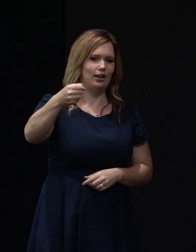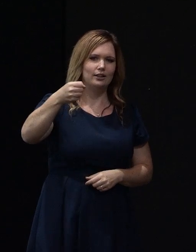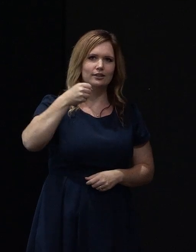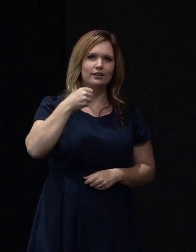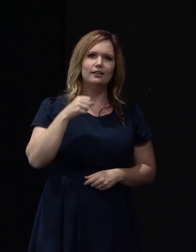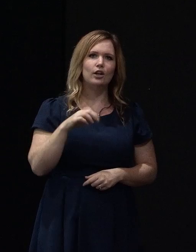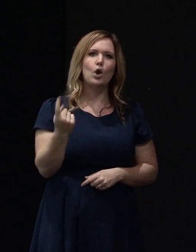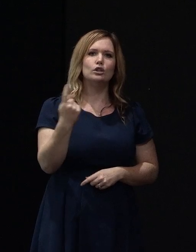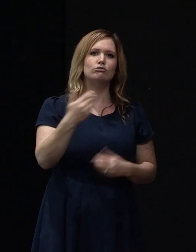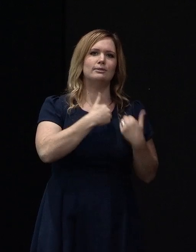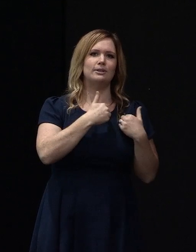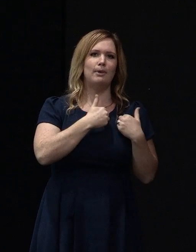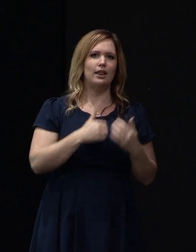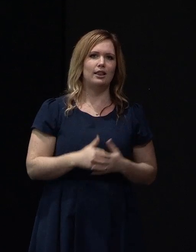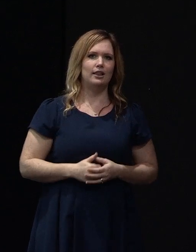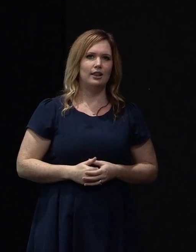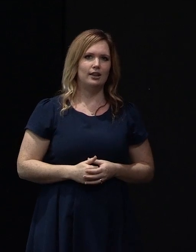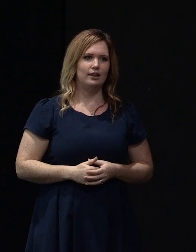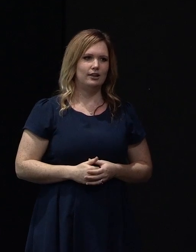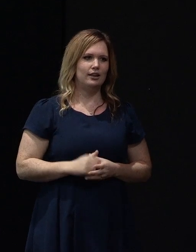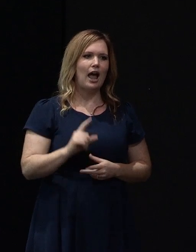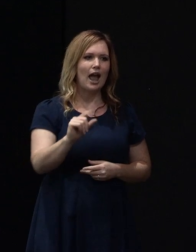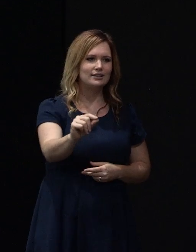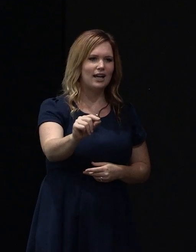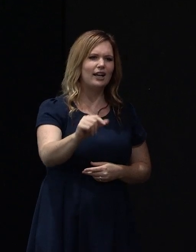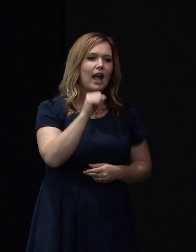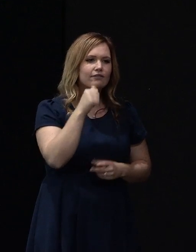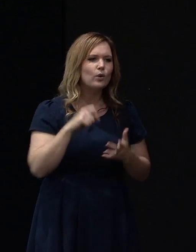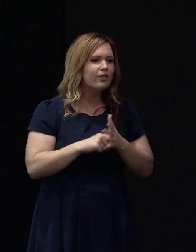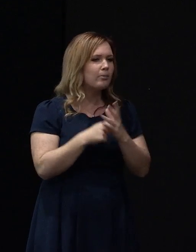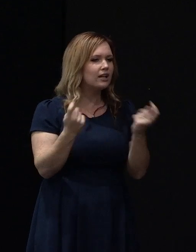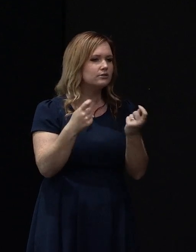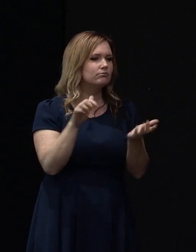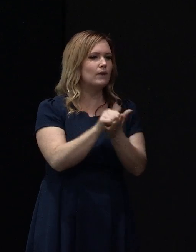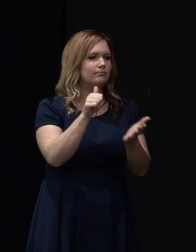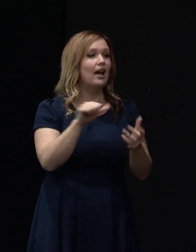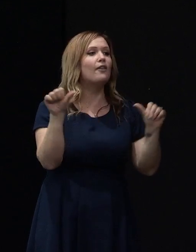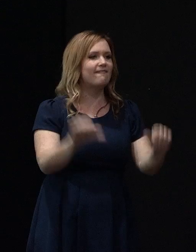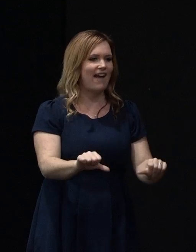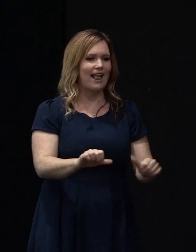responsible then, you know, down the track? Yeah, good question.